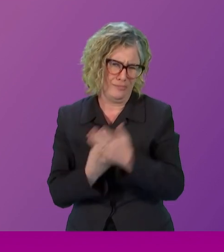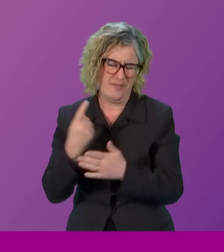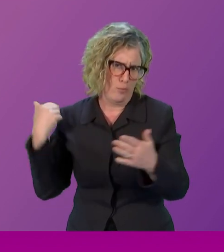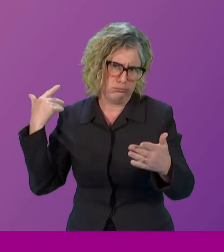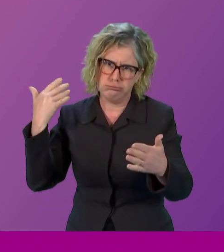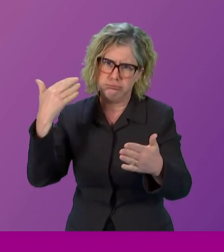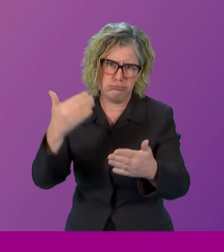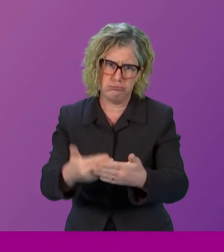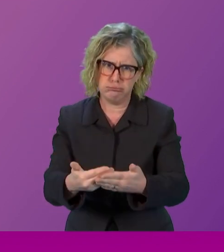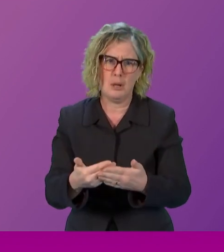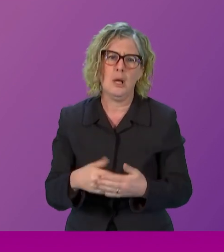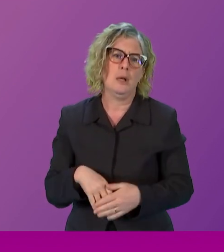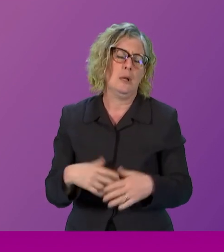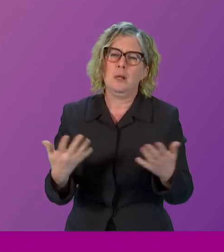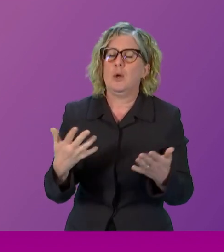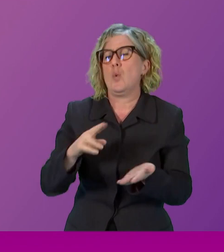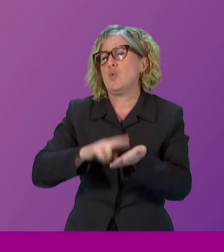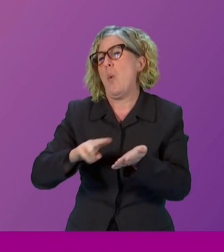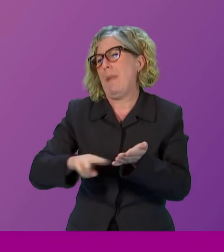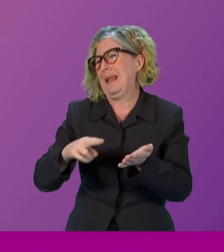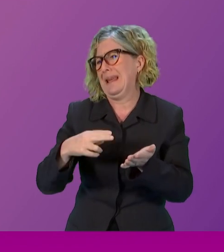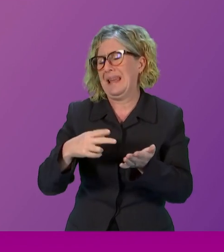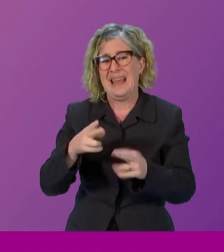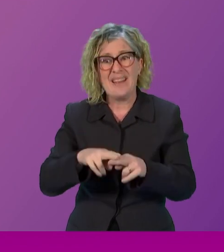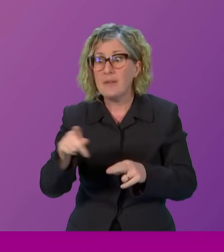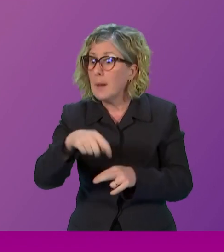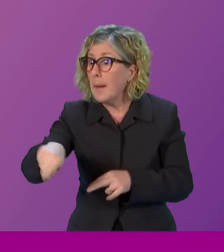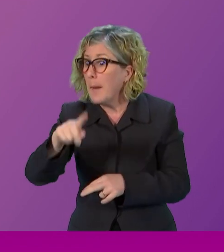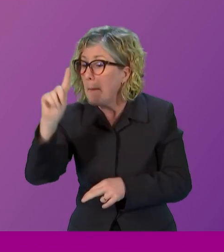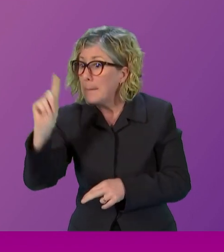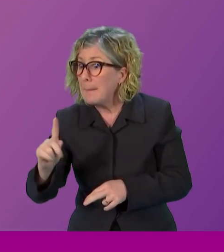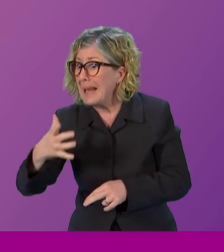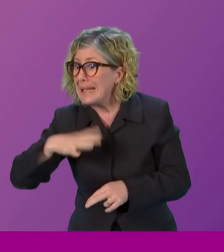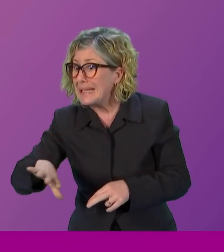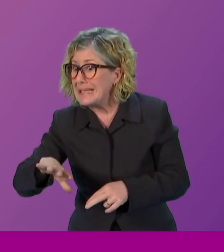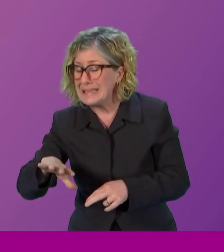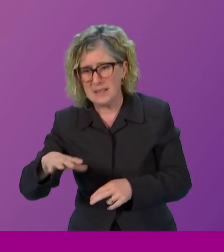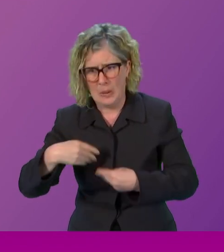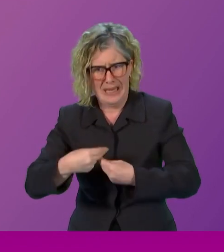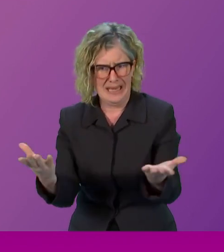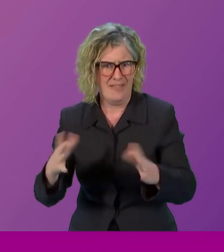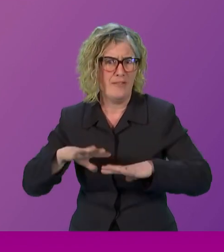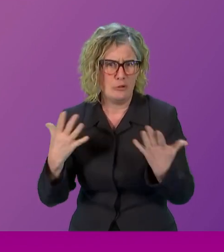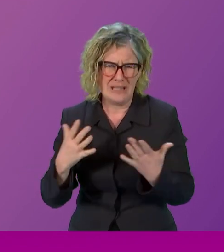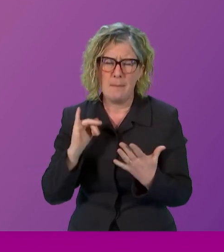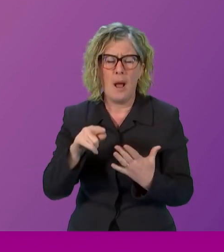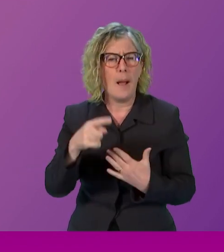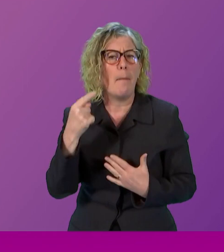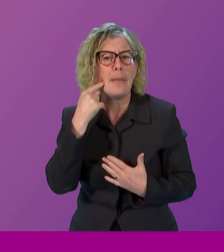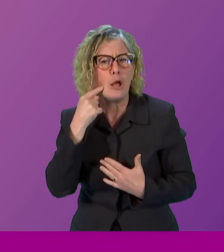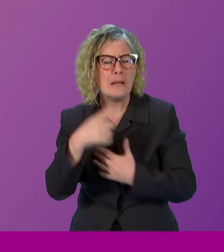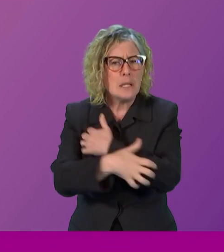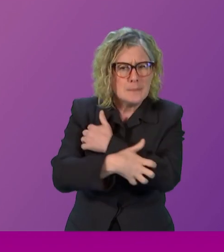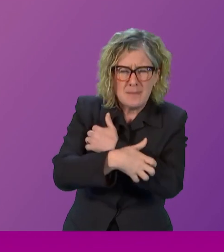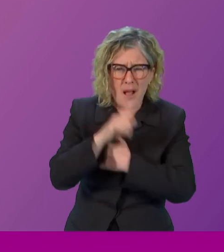normally give things free to people that need it, but with period poverty, lots of people were missing